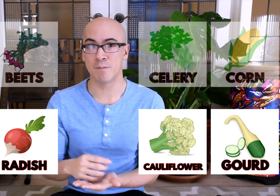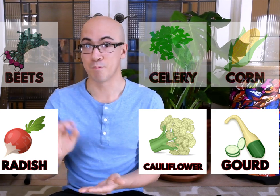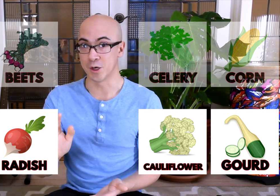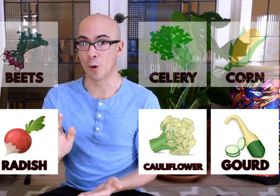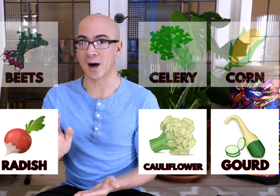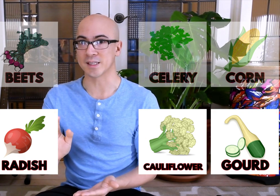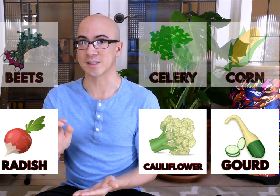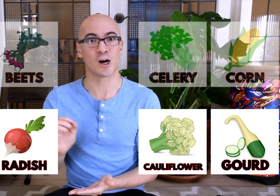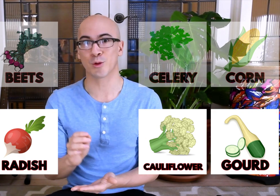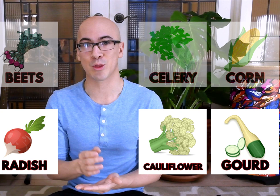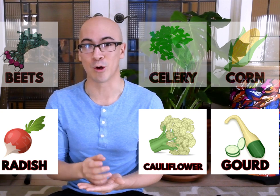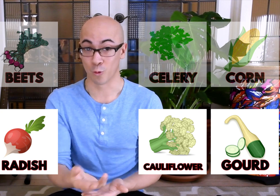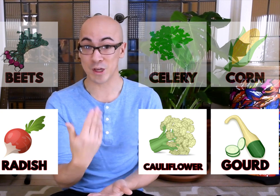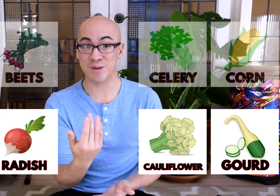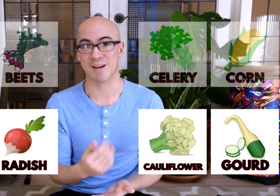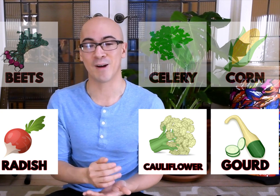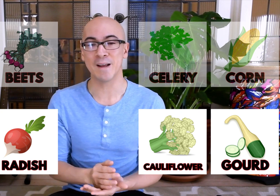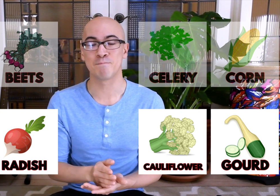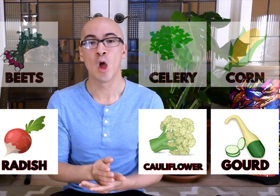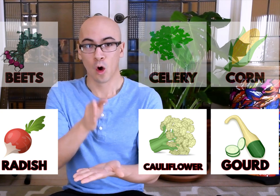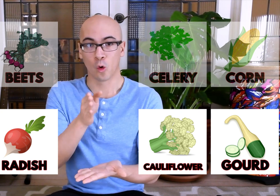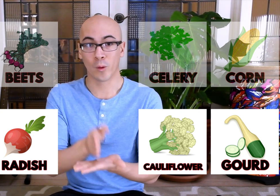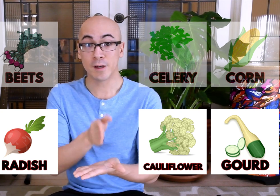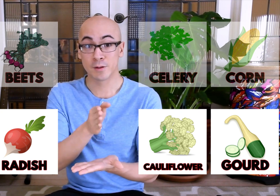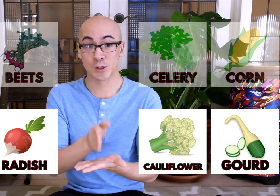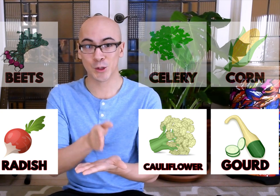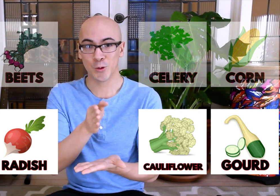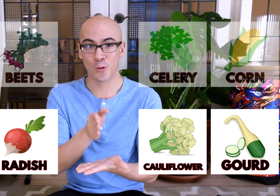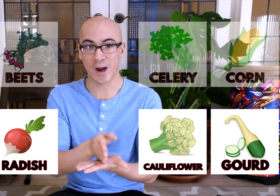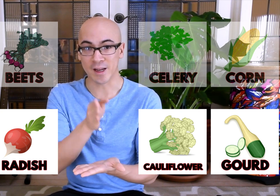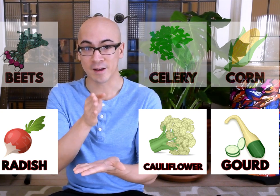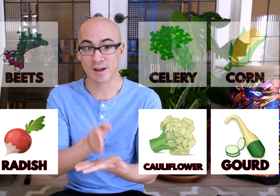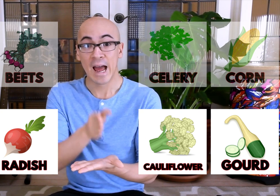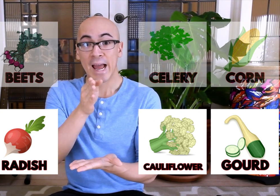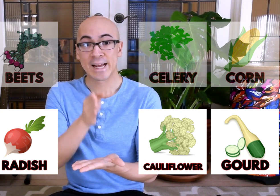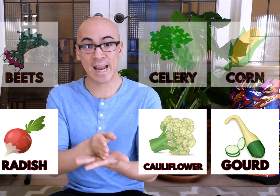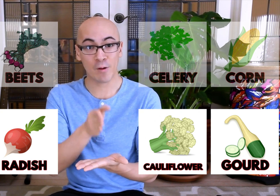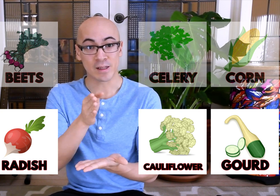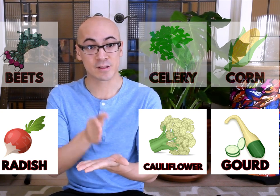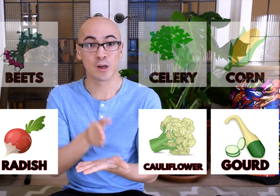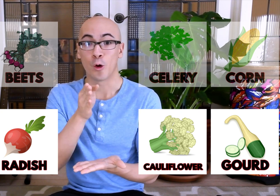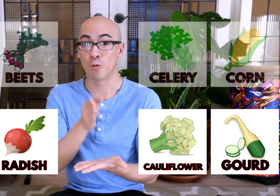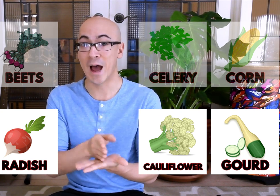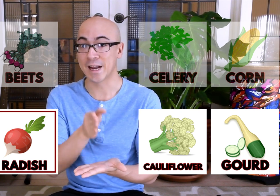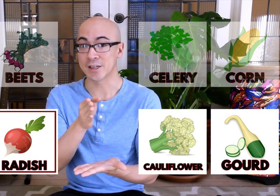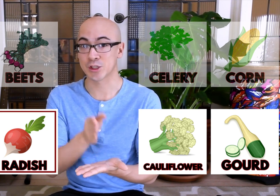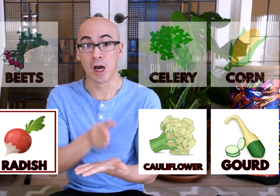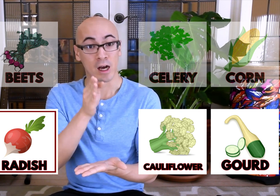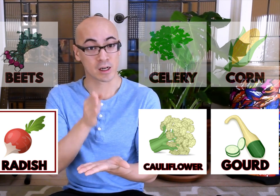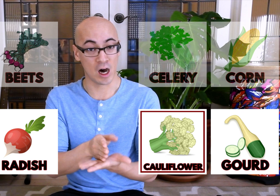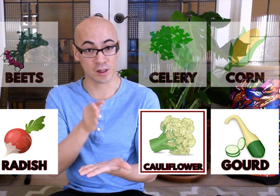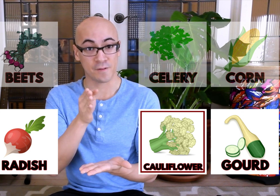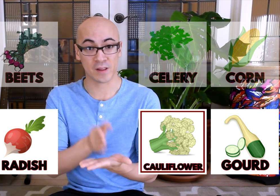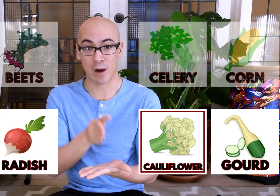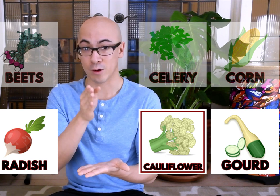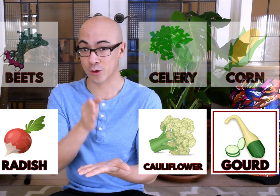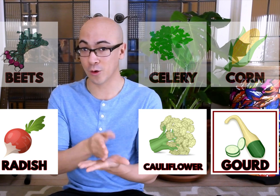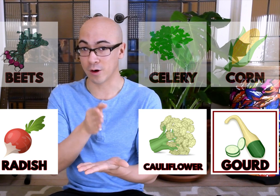but no pauses. All the way through. With me. Ready? One, two, ready. Carrots, radish, cauliflower, gourd.